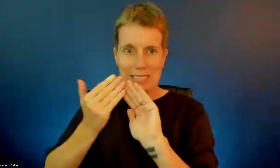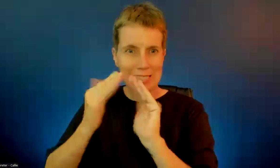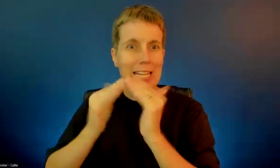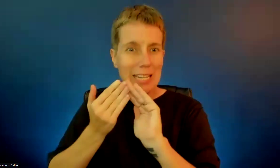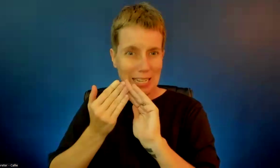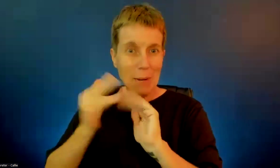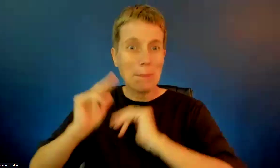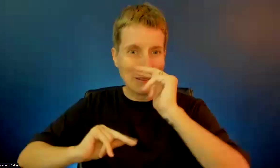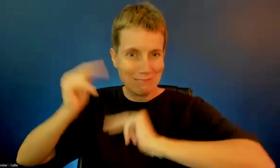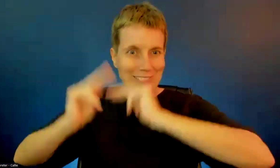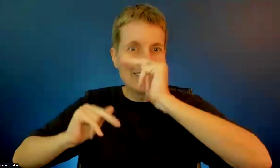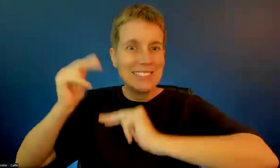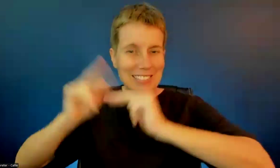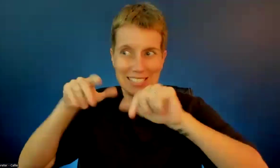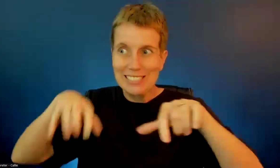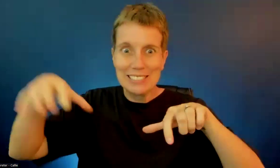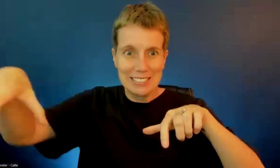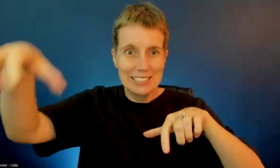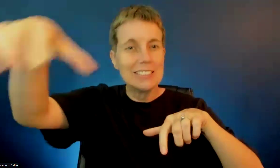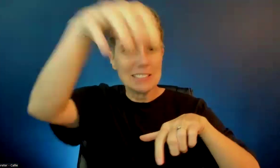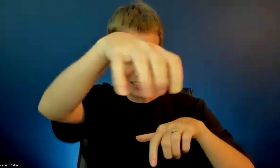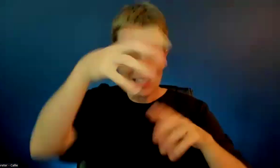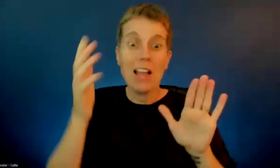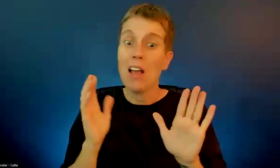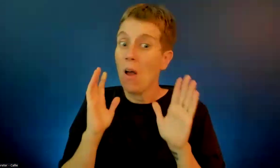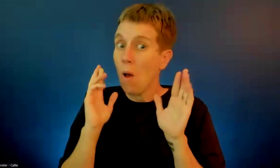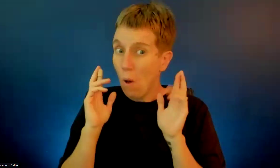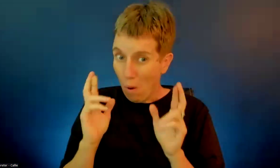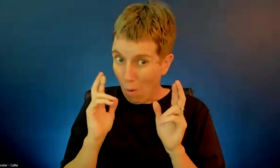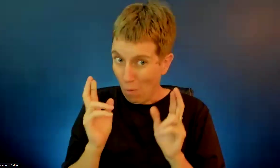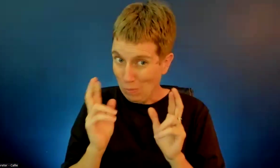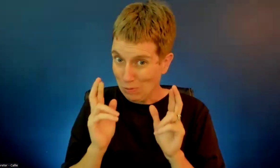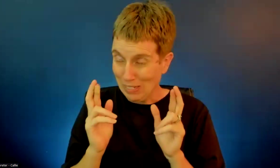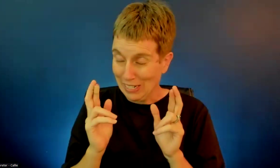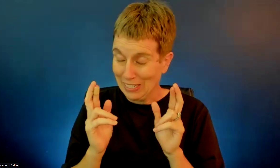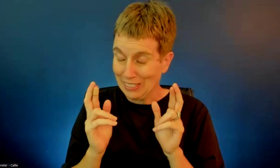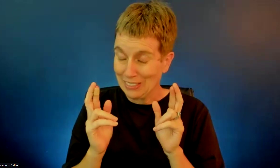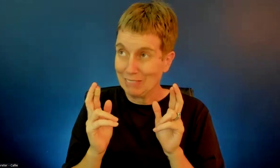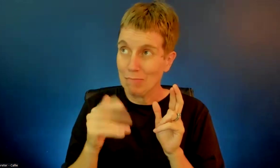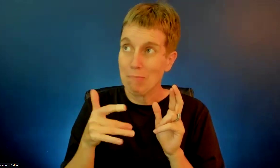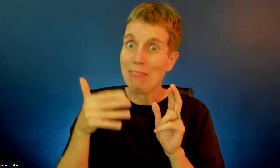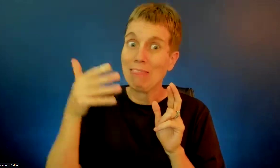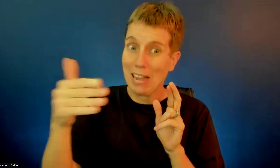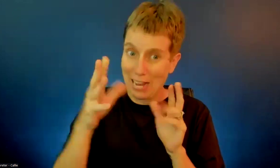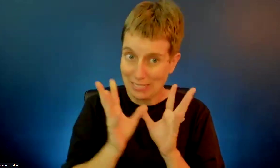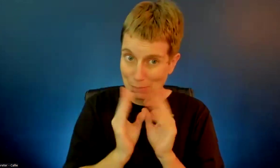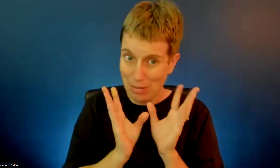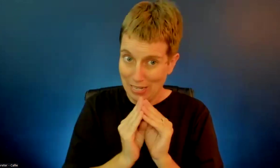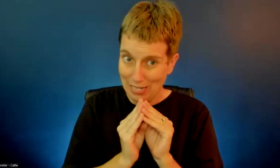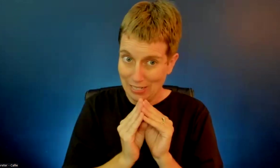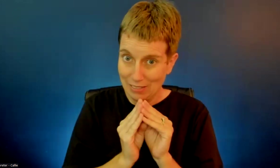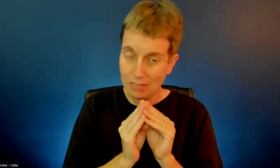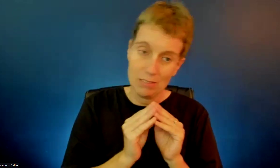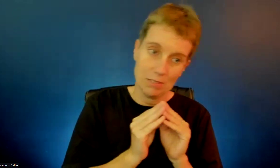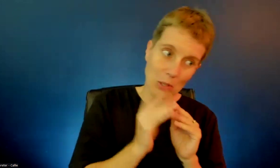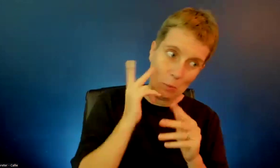And hopefully, by the next meeting, if we don't have a hurricane or three, I should be able to tell everybody what